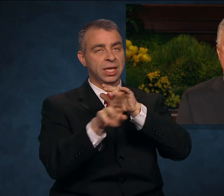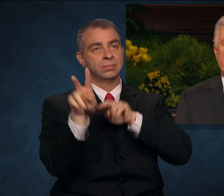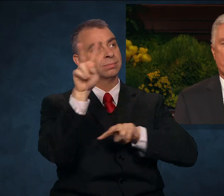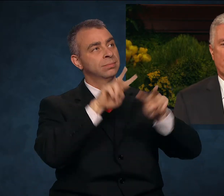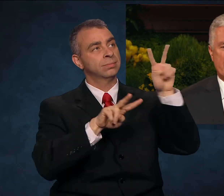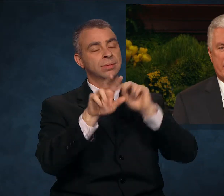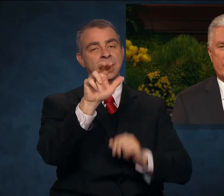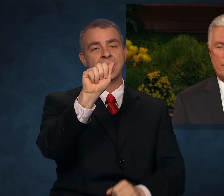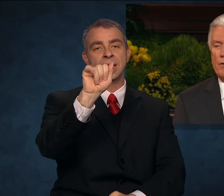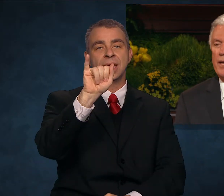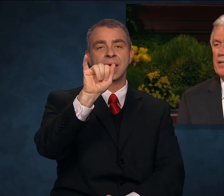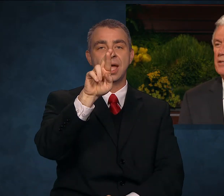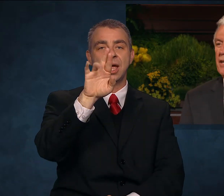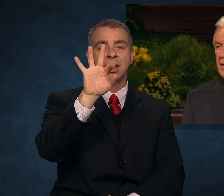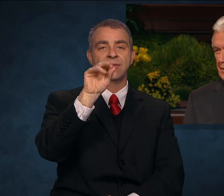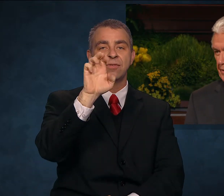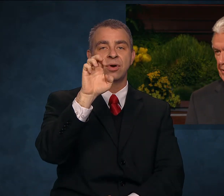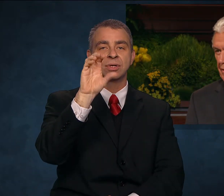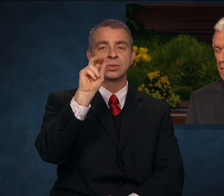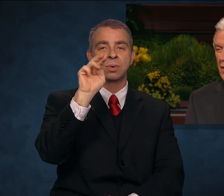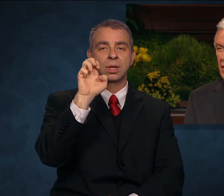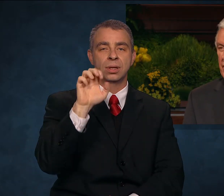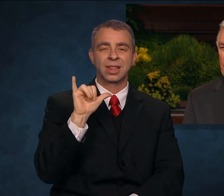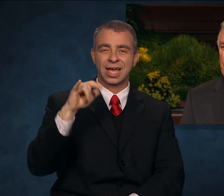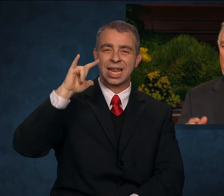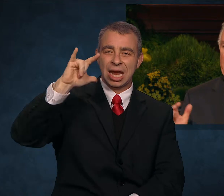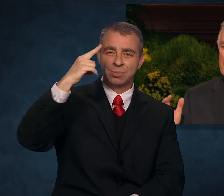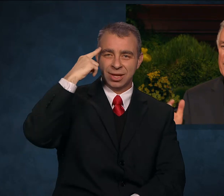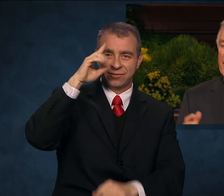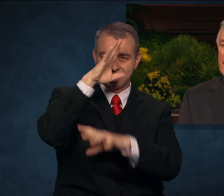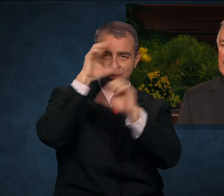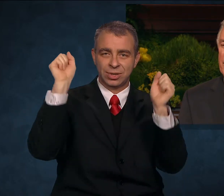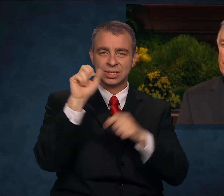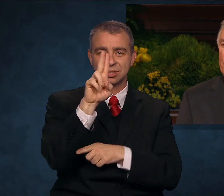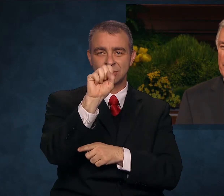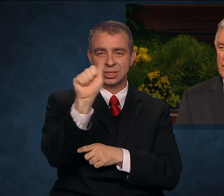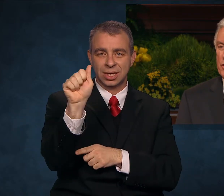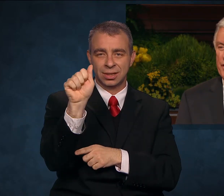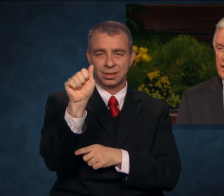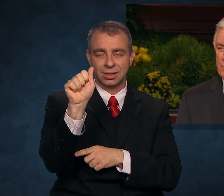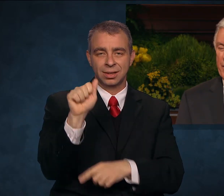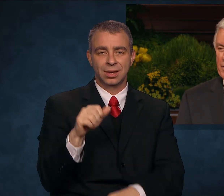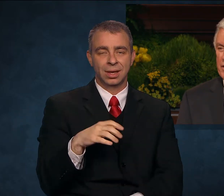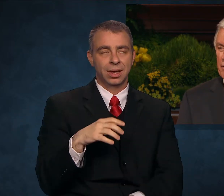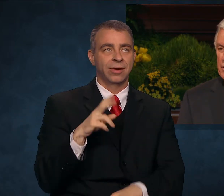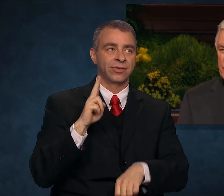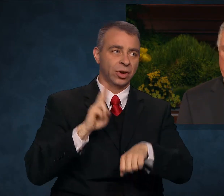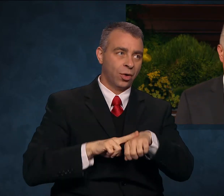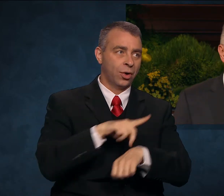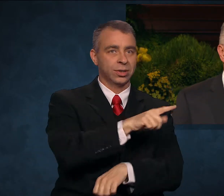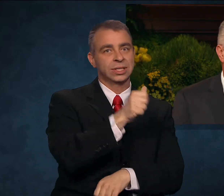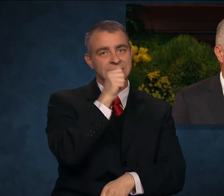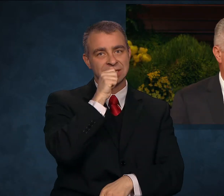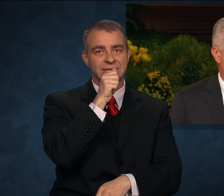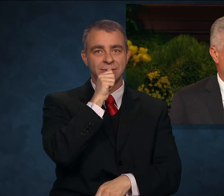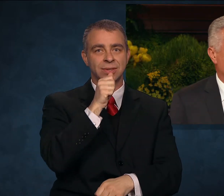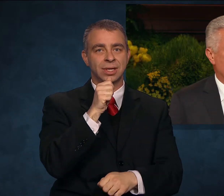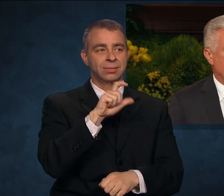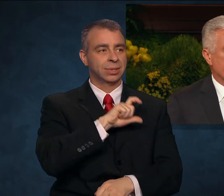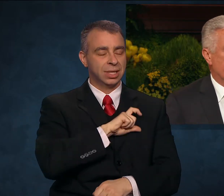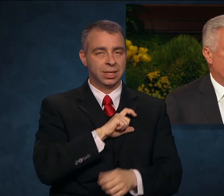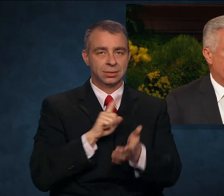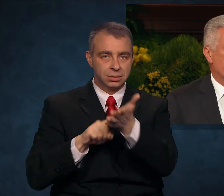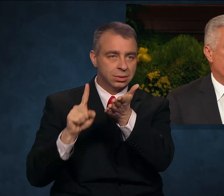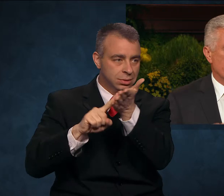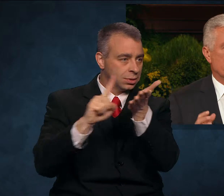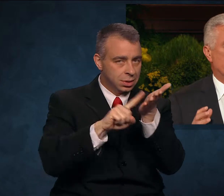transports the President of the United States. There were painstaking security checks by the Secret Service, and